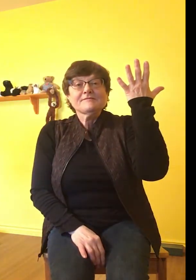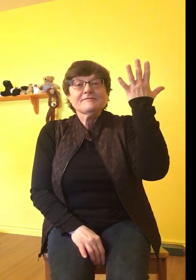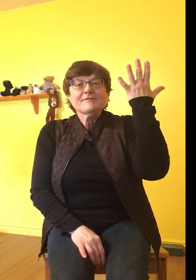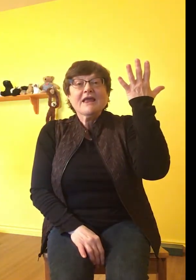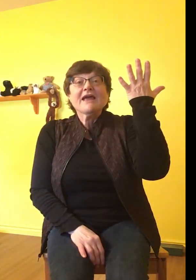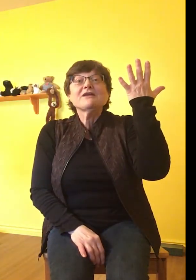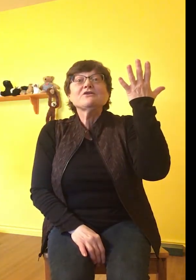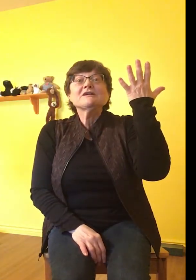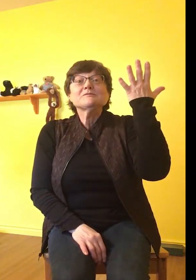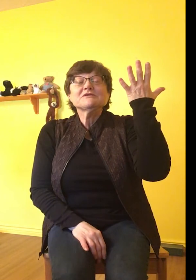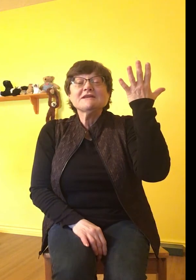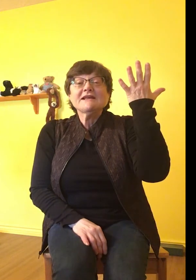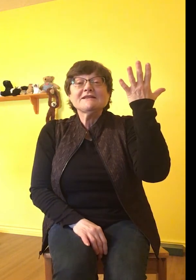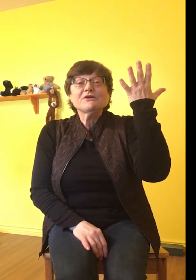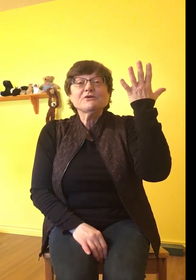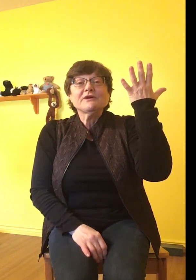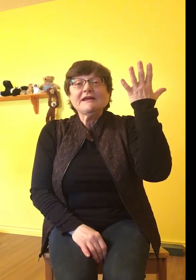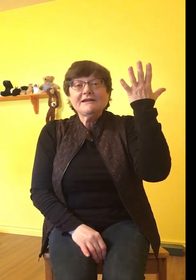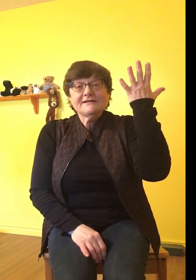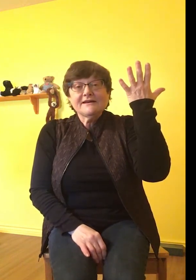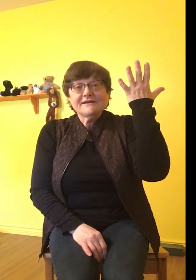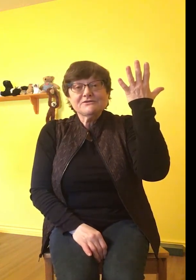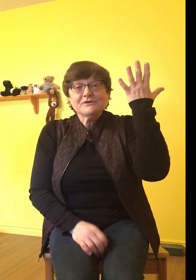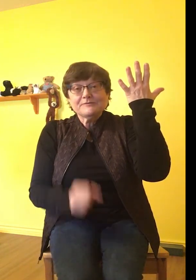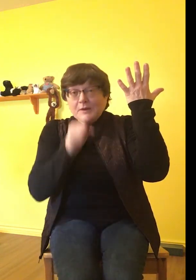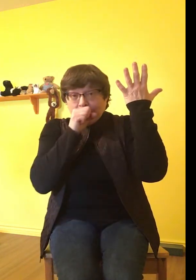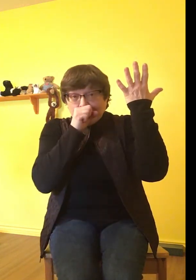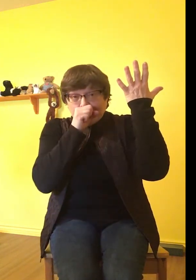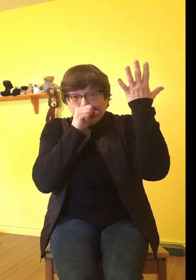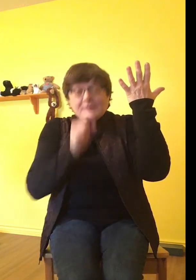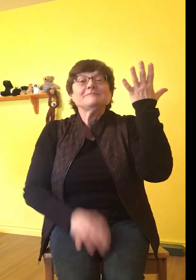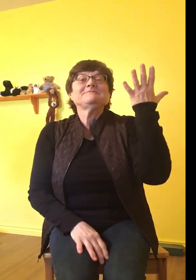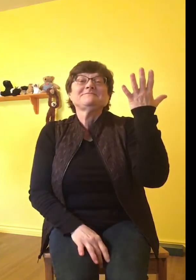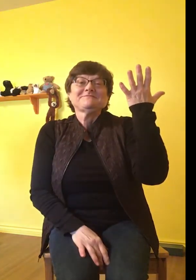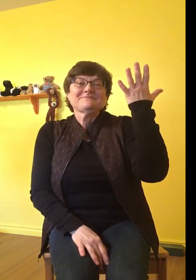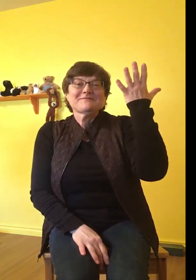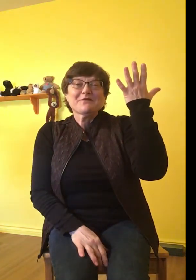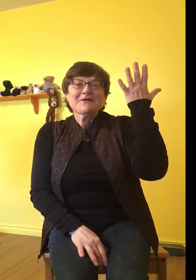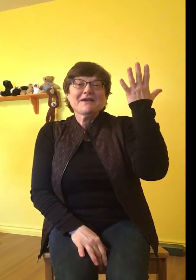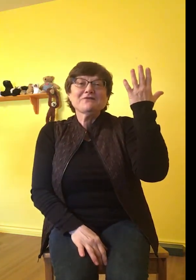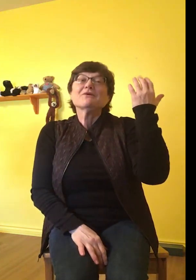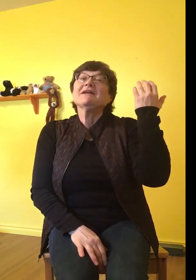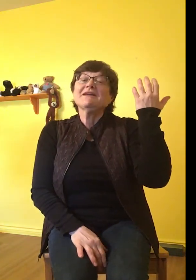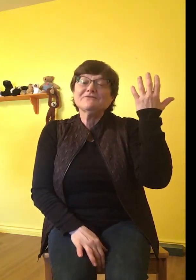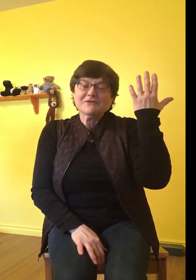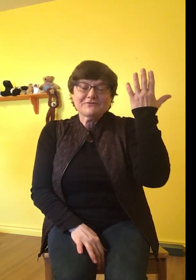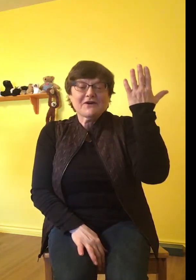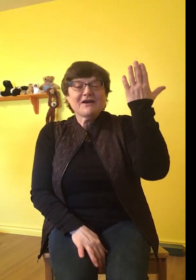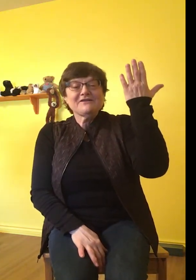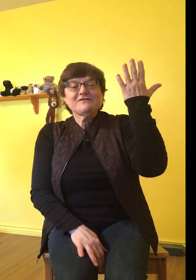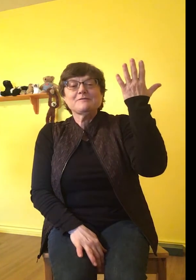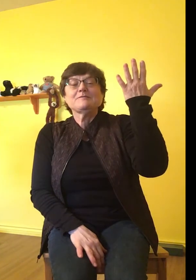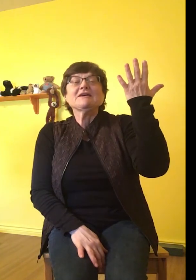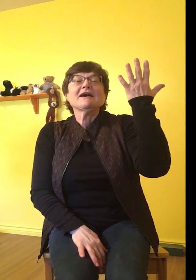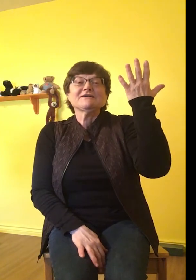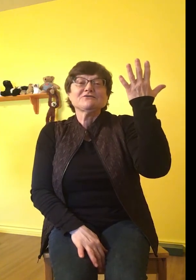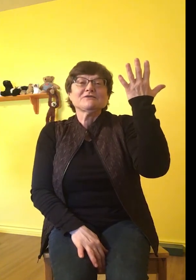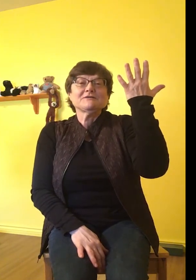And you get to pretend that you're eating the ice cream. Okay. Ready for the five big ice creams.